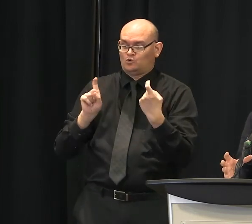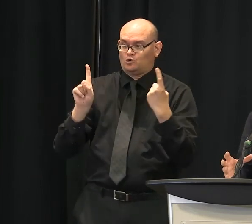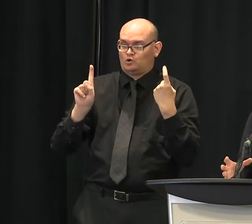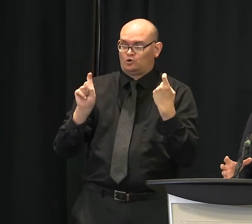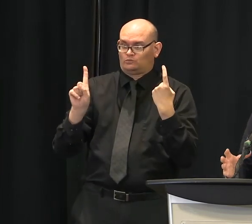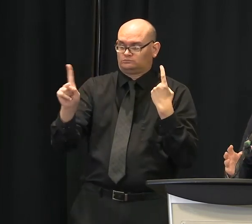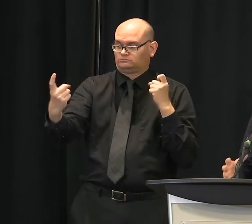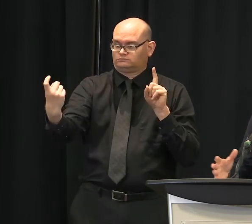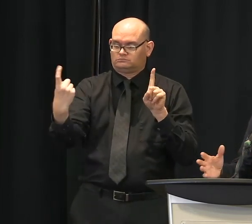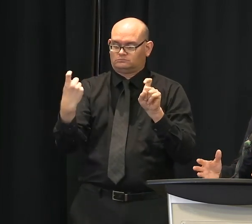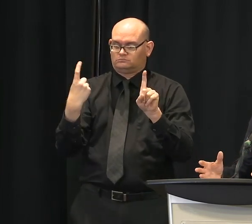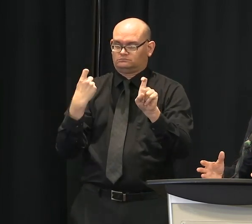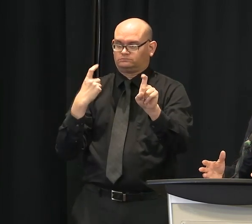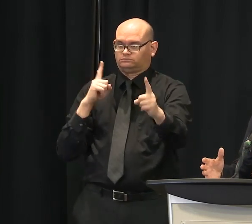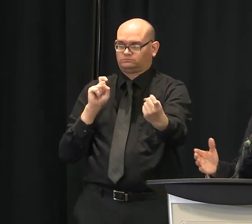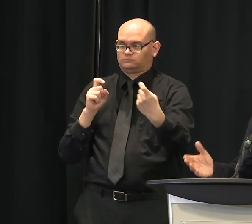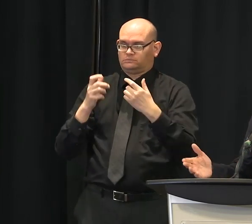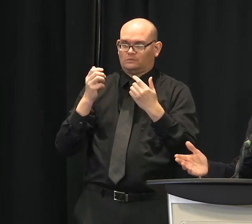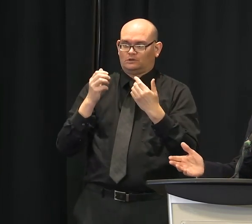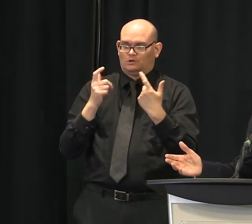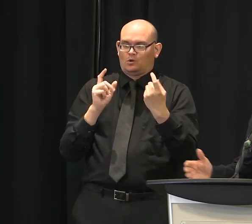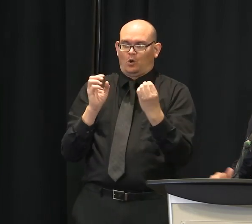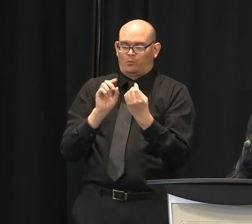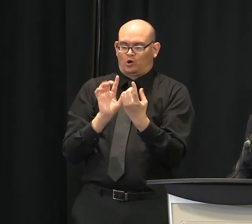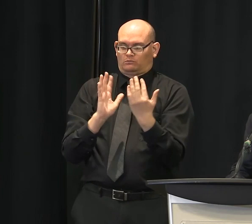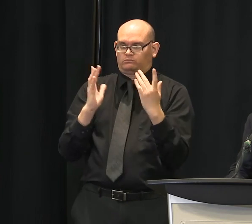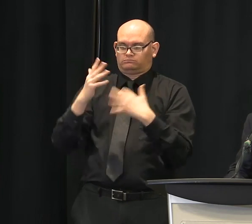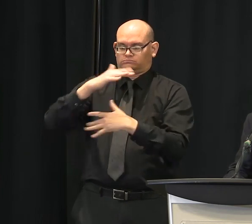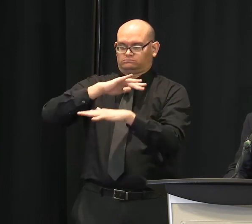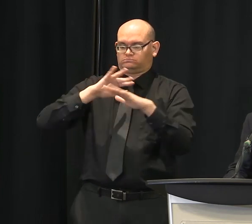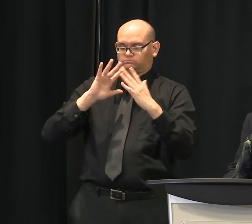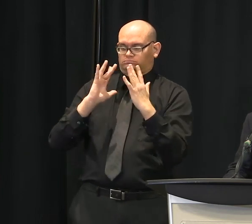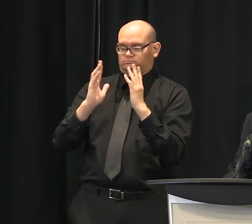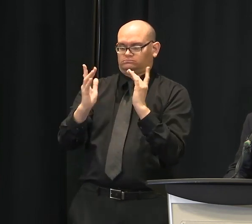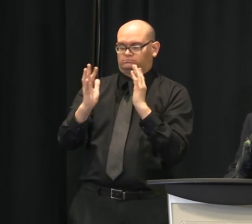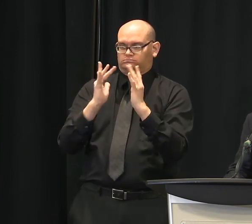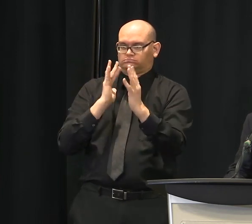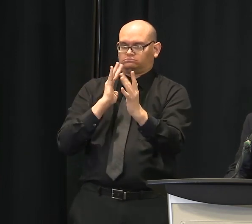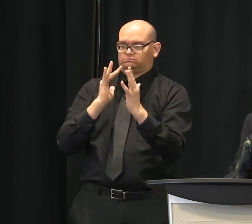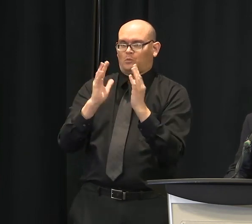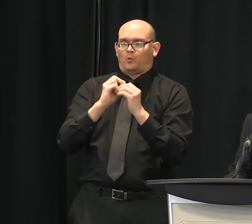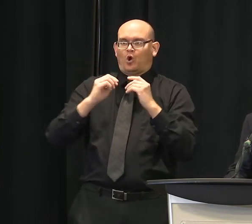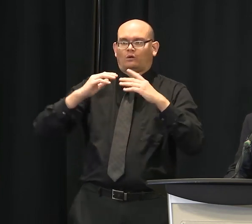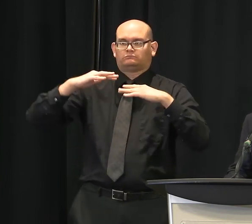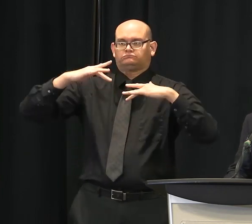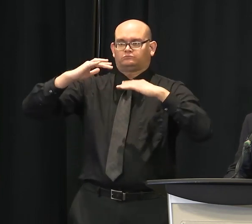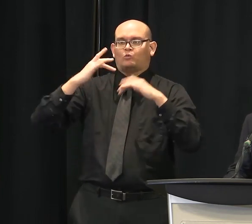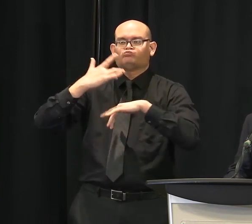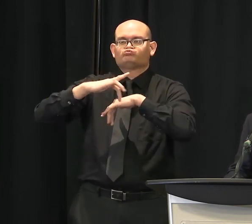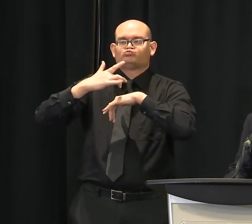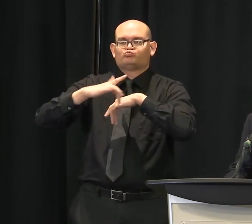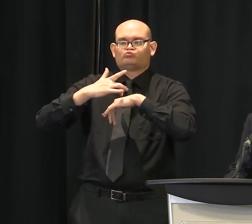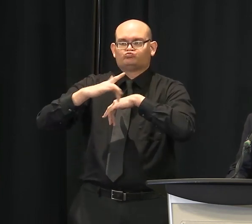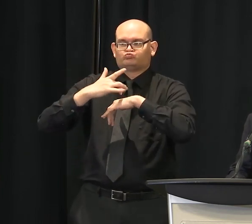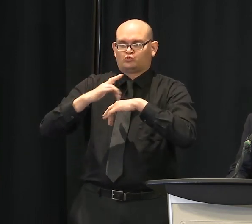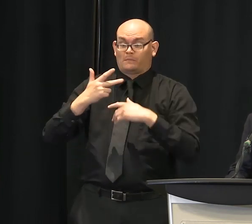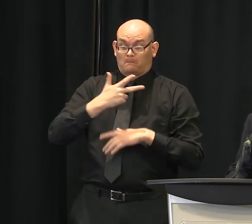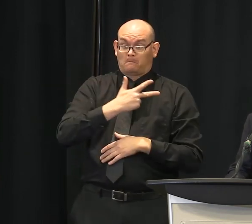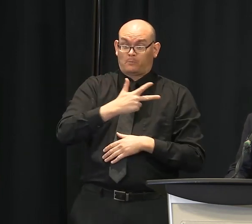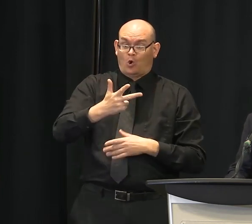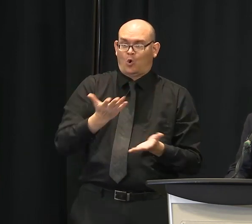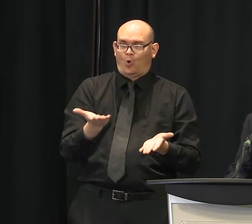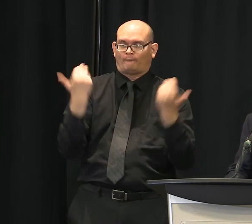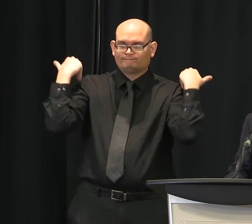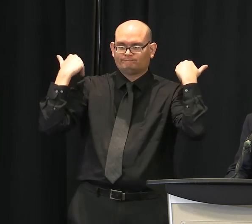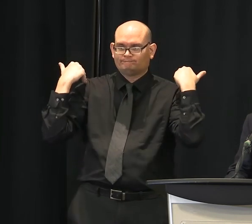talked about closing a block or two, as we do from time to time during the year. So this weekend and beyond, we'll be looking at that